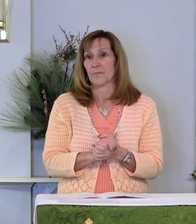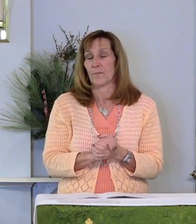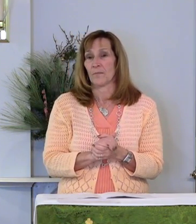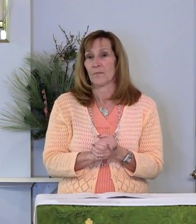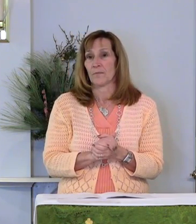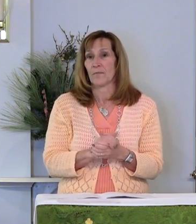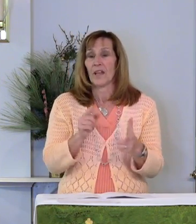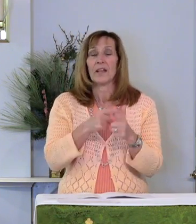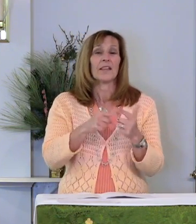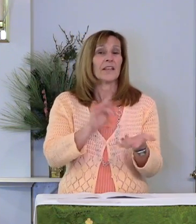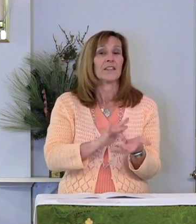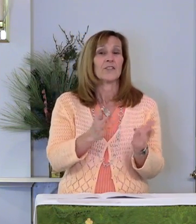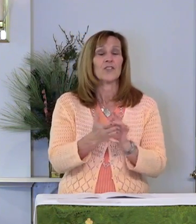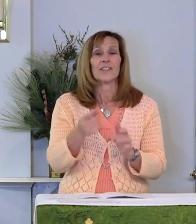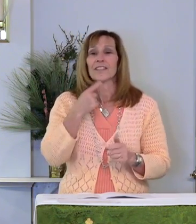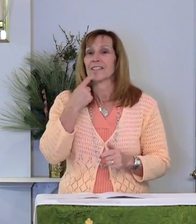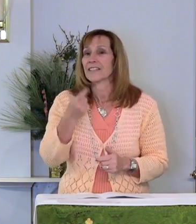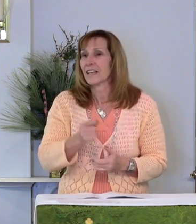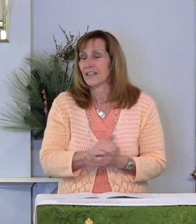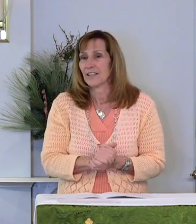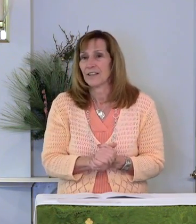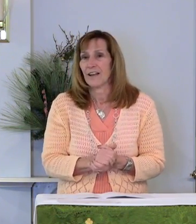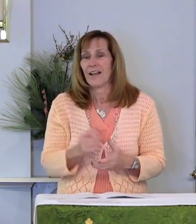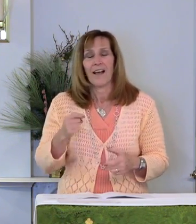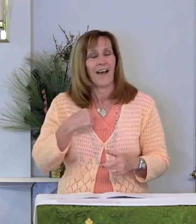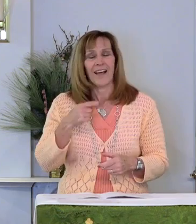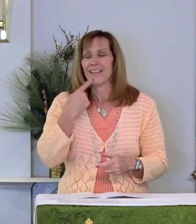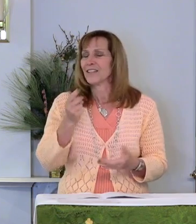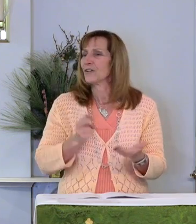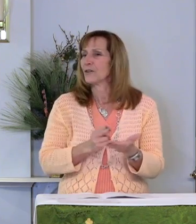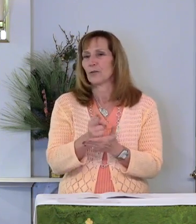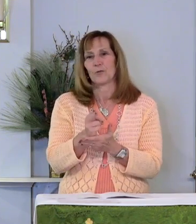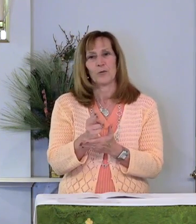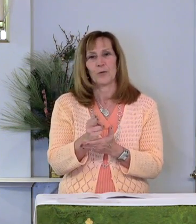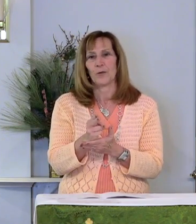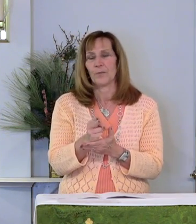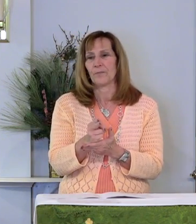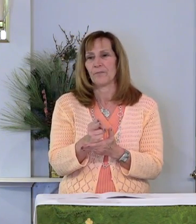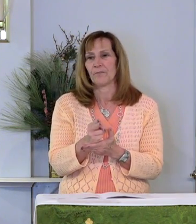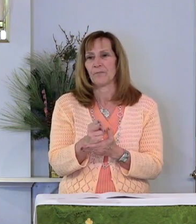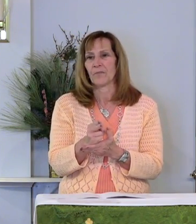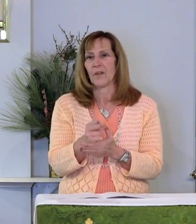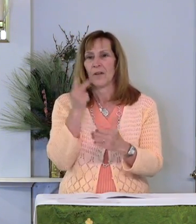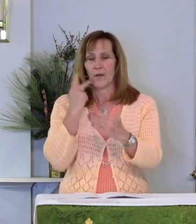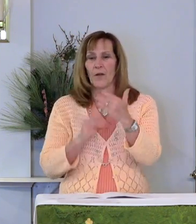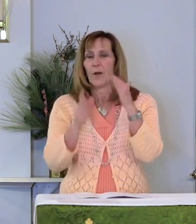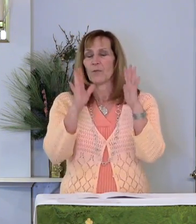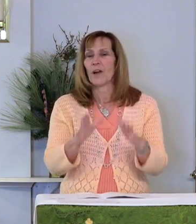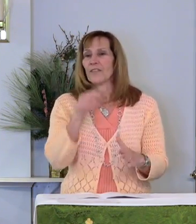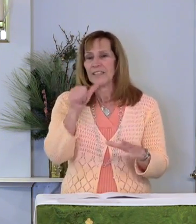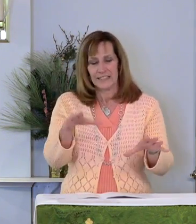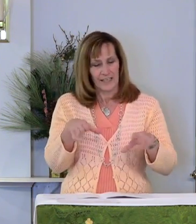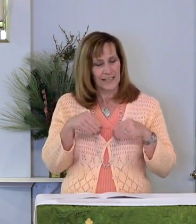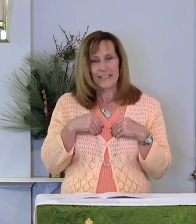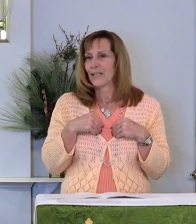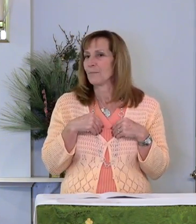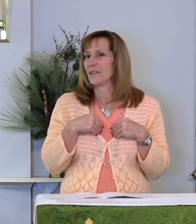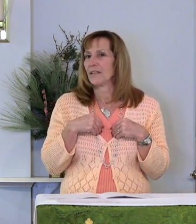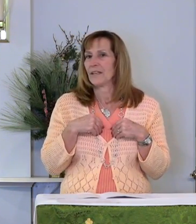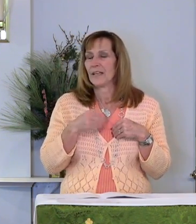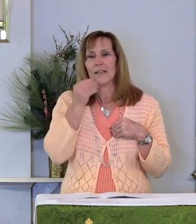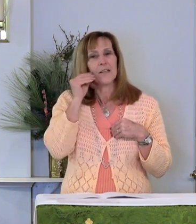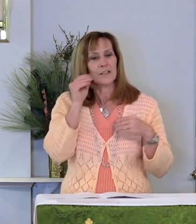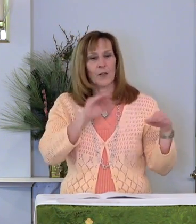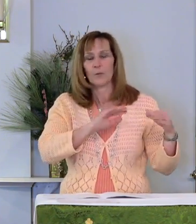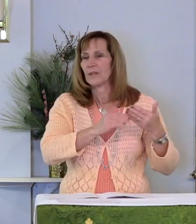Then Jesus said, I tell you the truth. A prophet is not accepted in his own